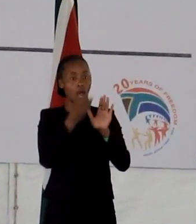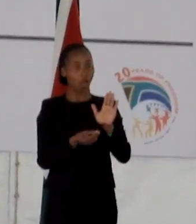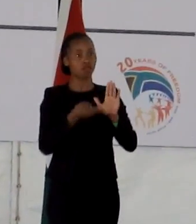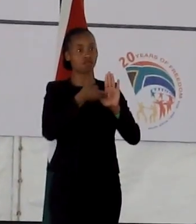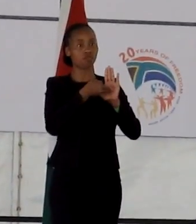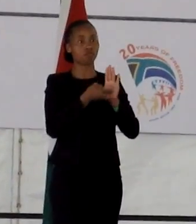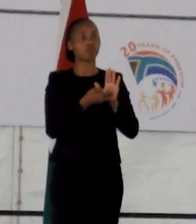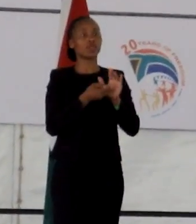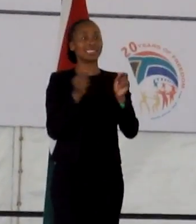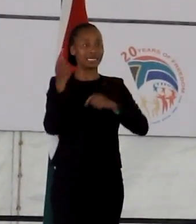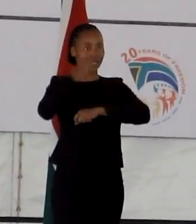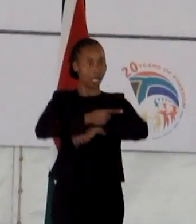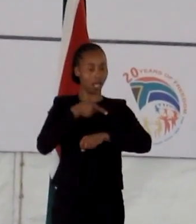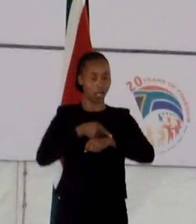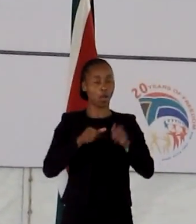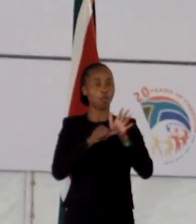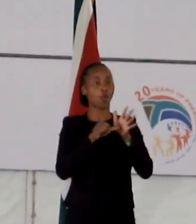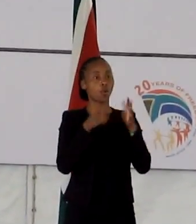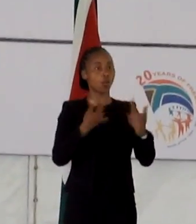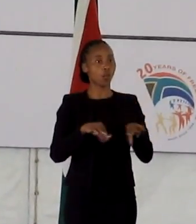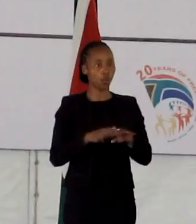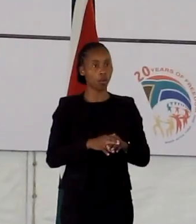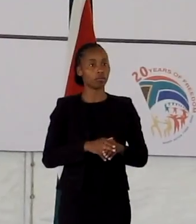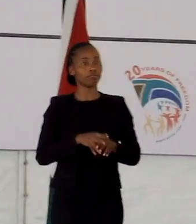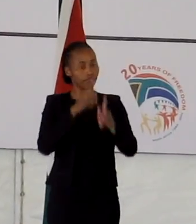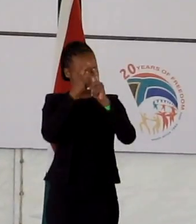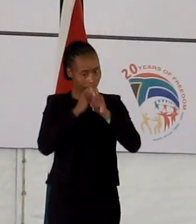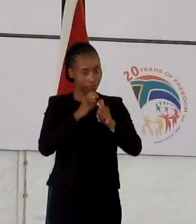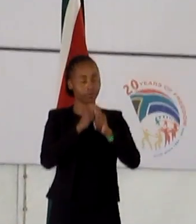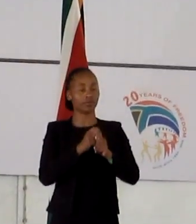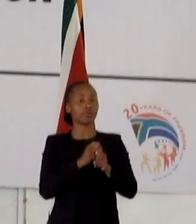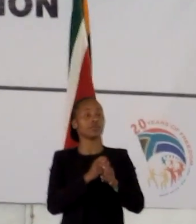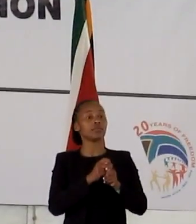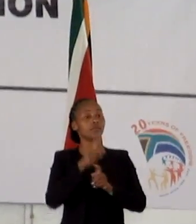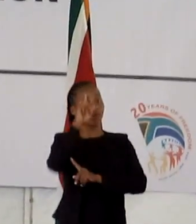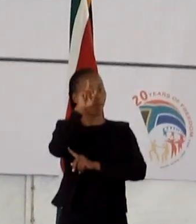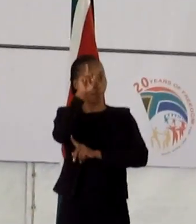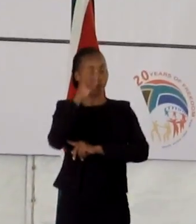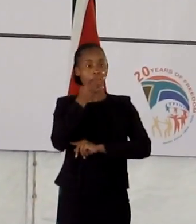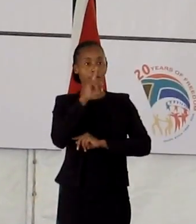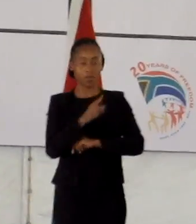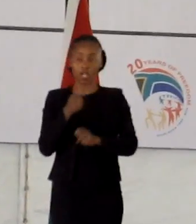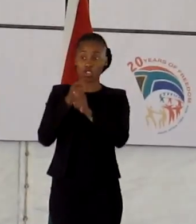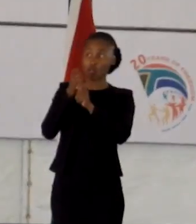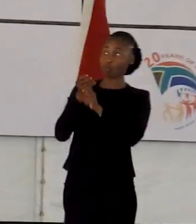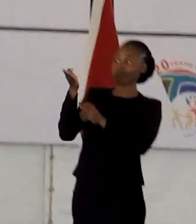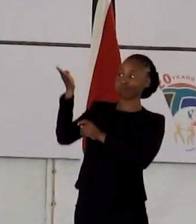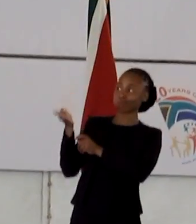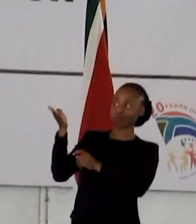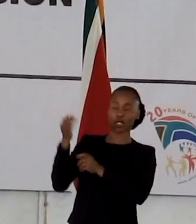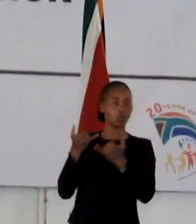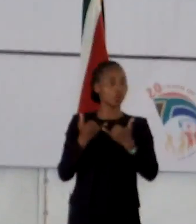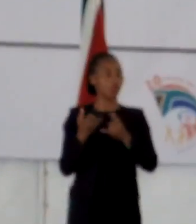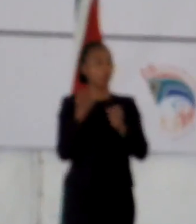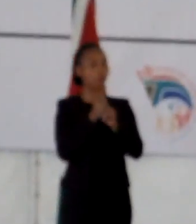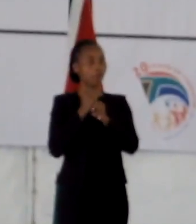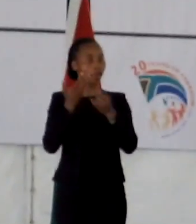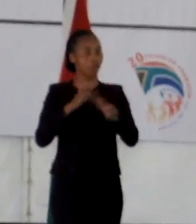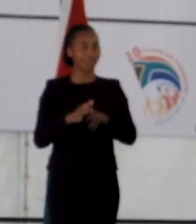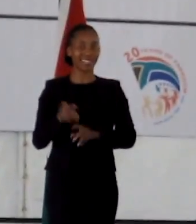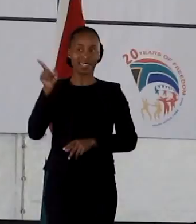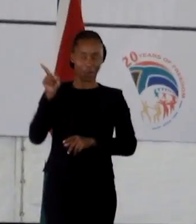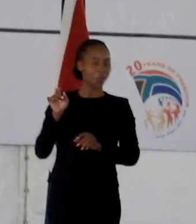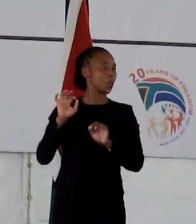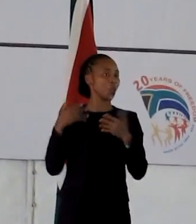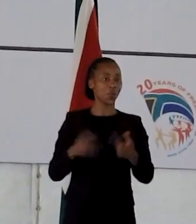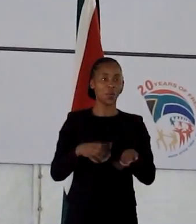Madiba by unveiling his statue in the manner which we have done today. He was indeed a